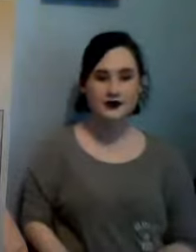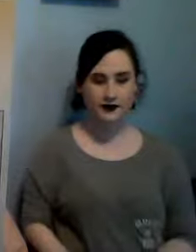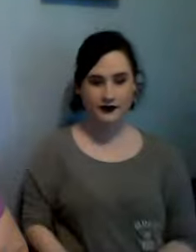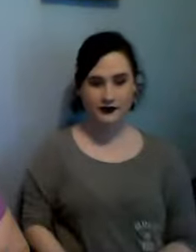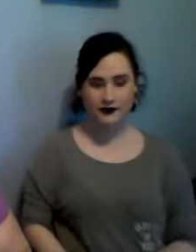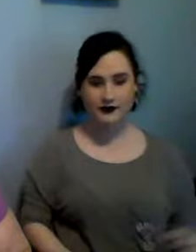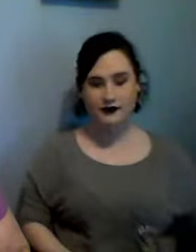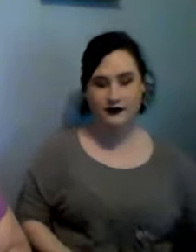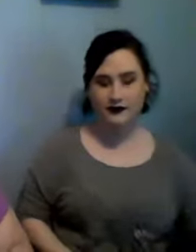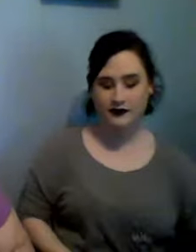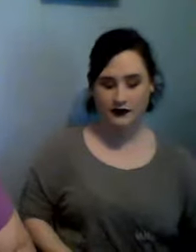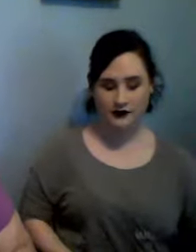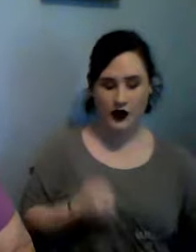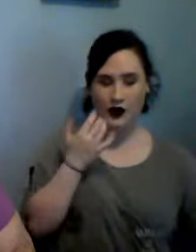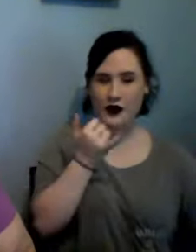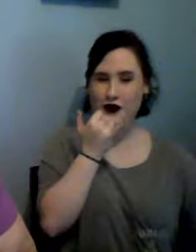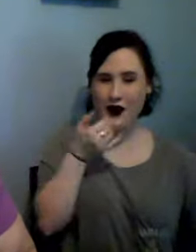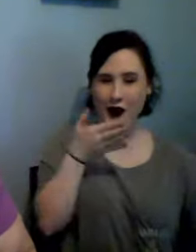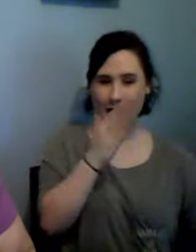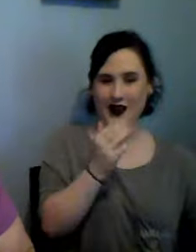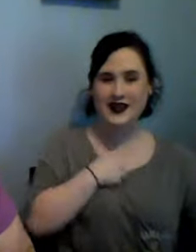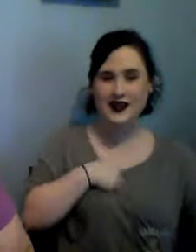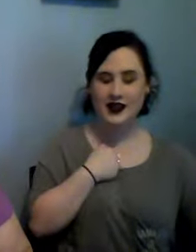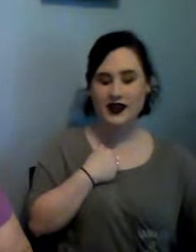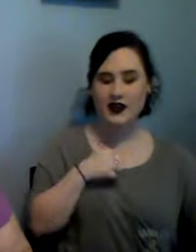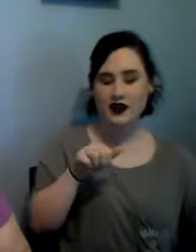another best teacher by glory bee